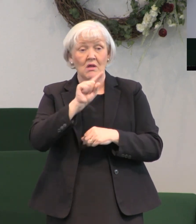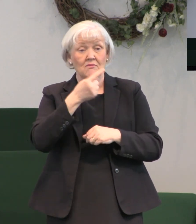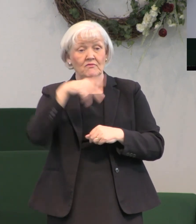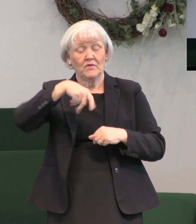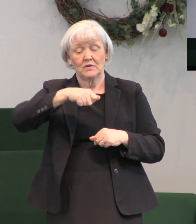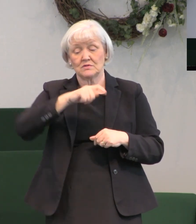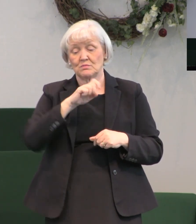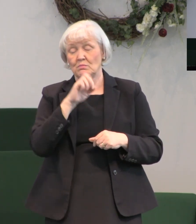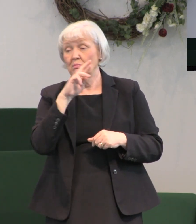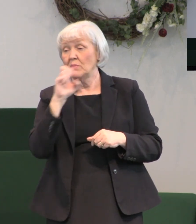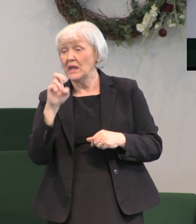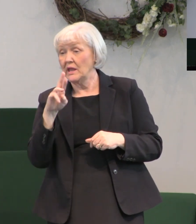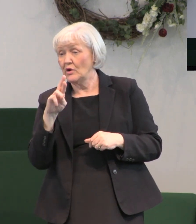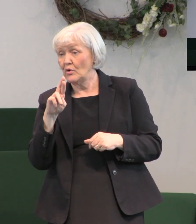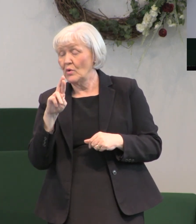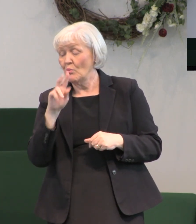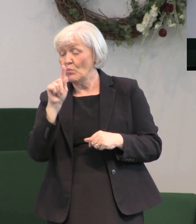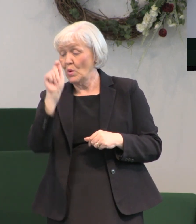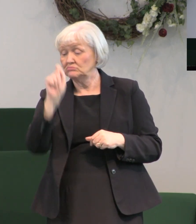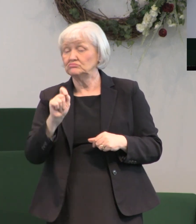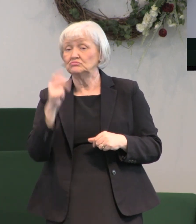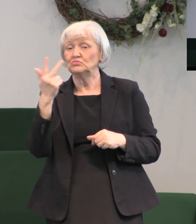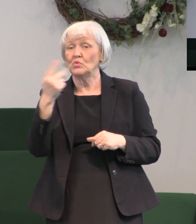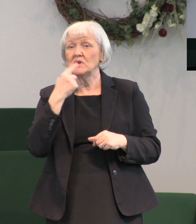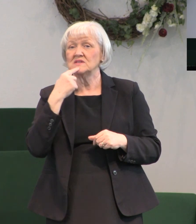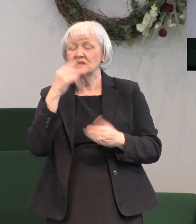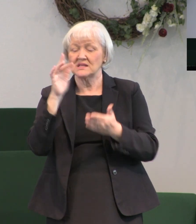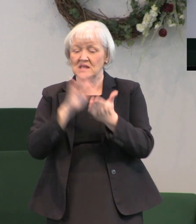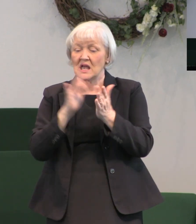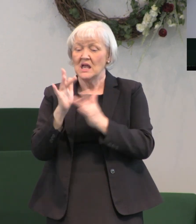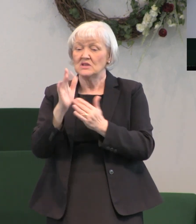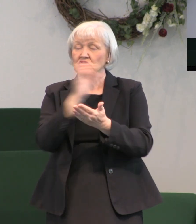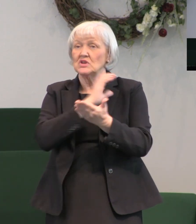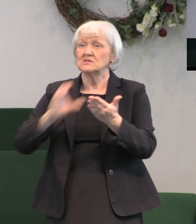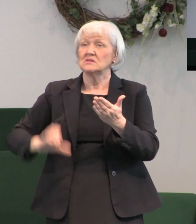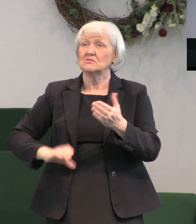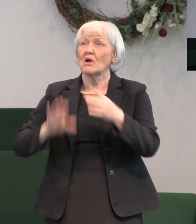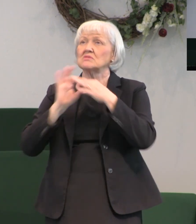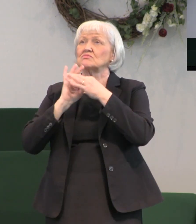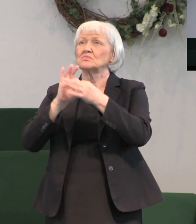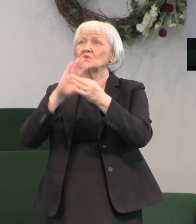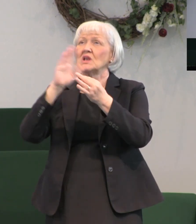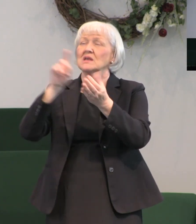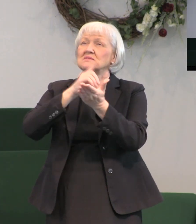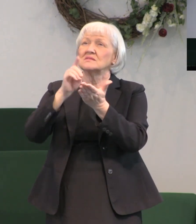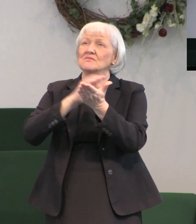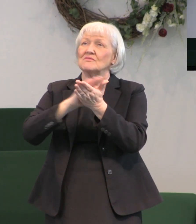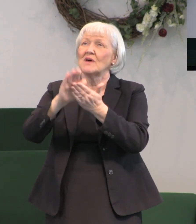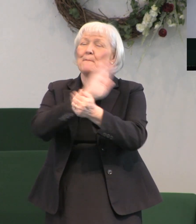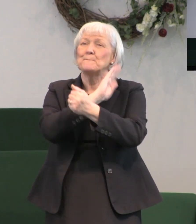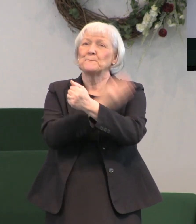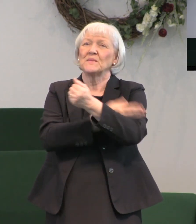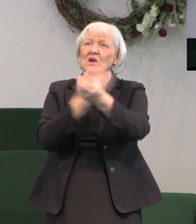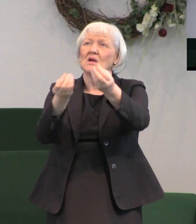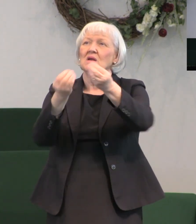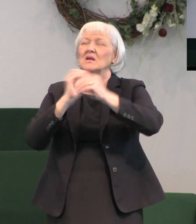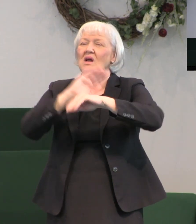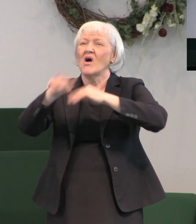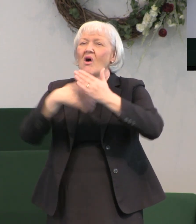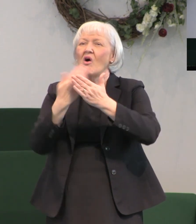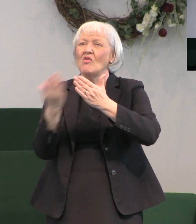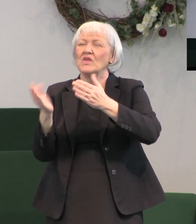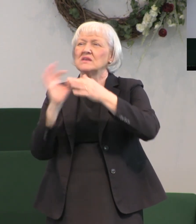according to his divine power has given us all things that pertain to life